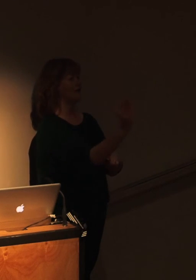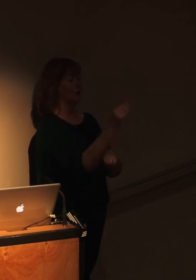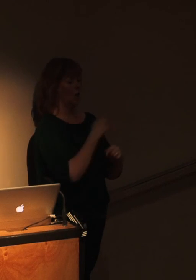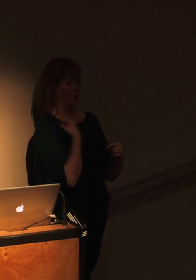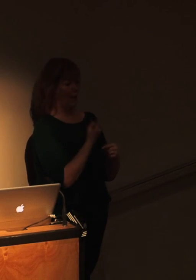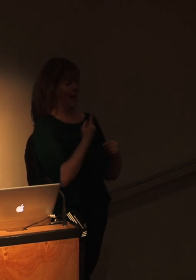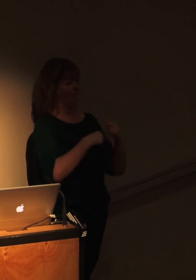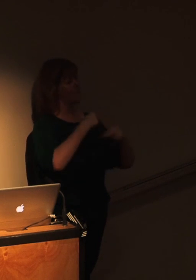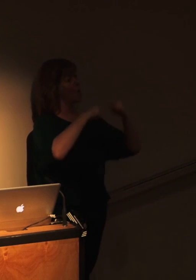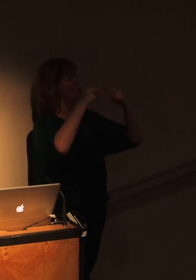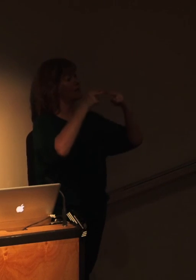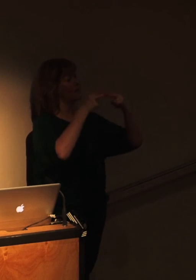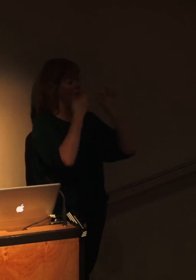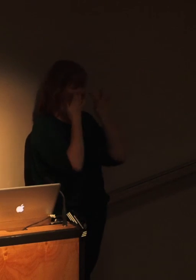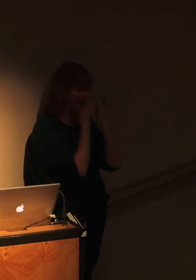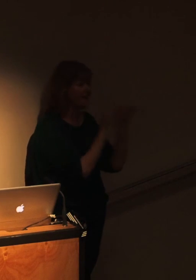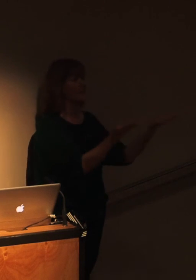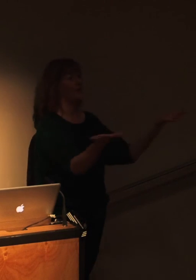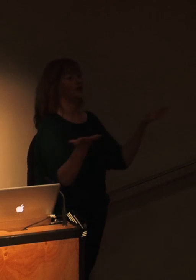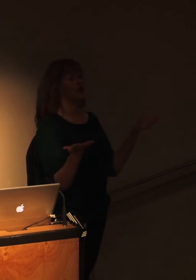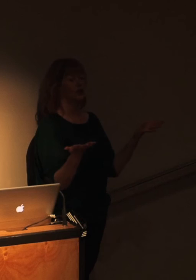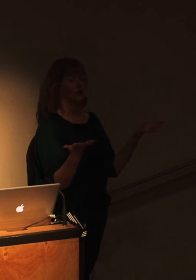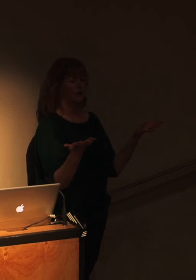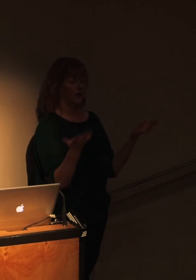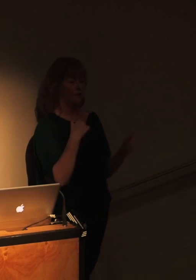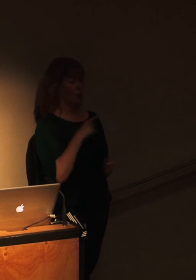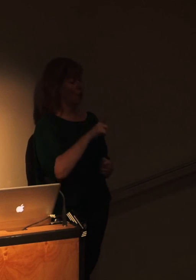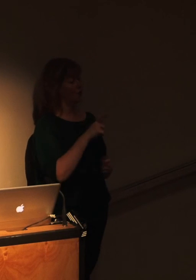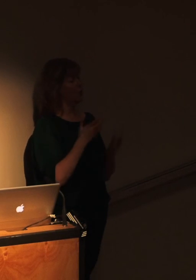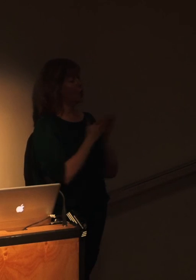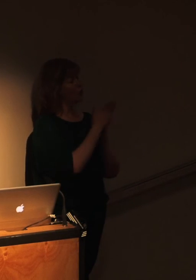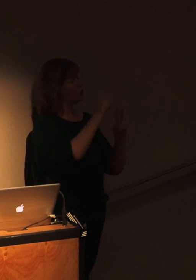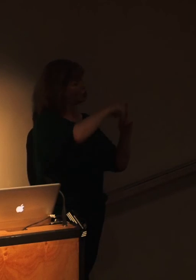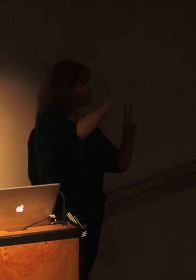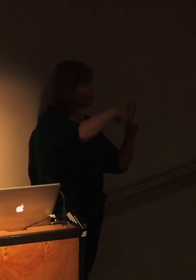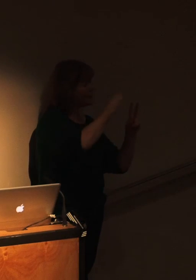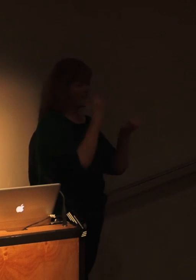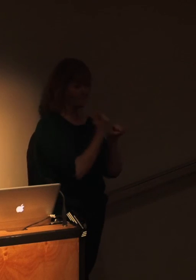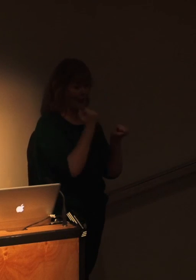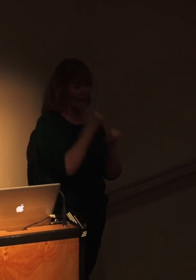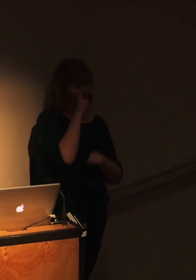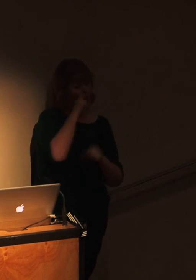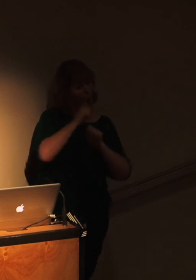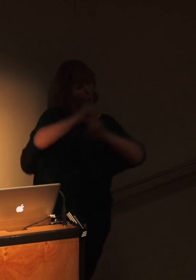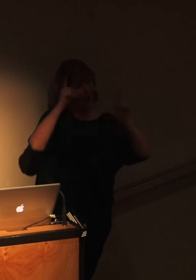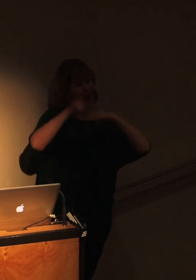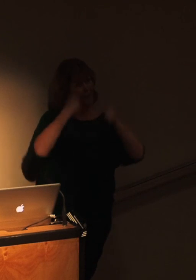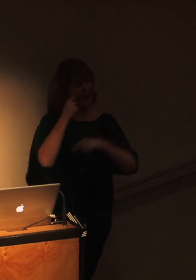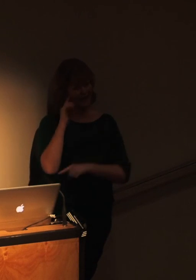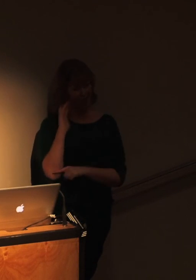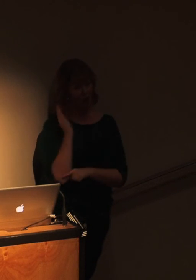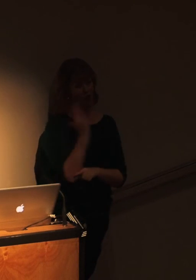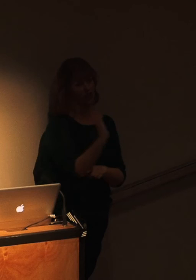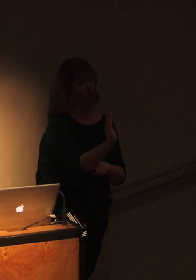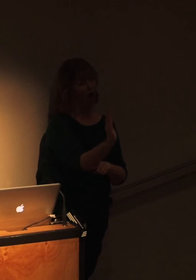specifically because we felt that even through the documentaries, and we were making people more aware of the plight of sharks, we needed to have a more